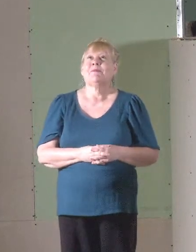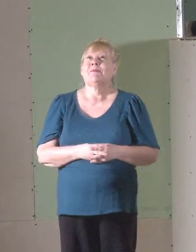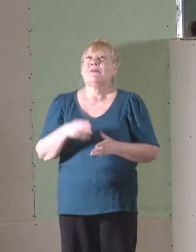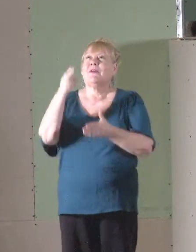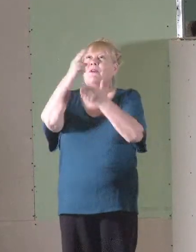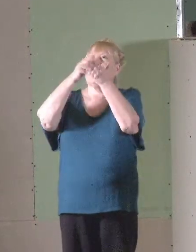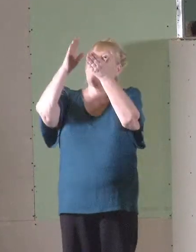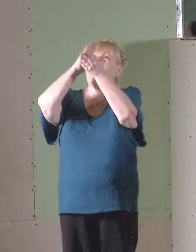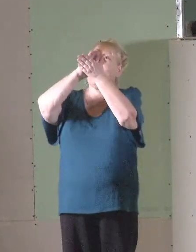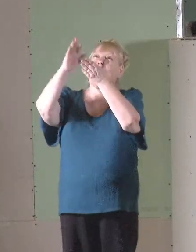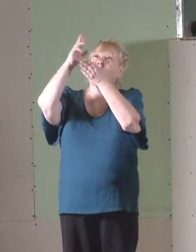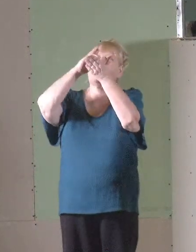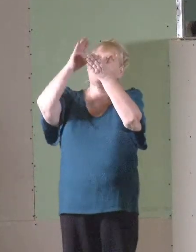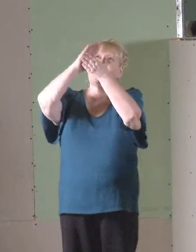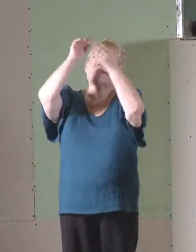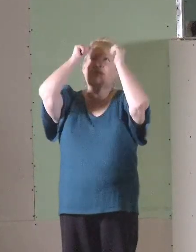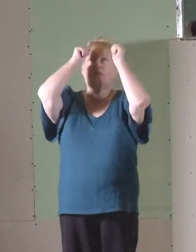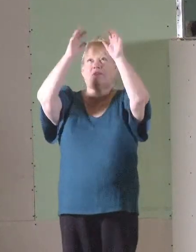Holy and righteous Father,